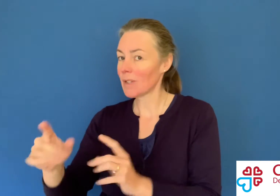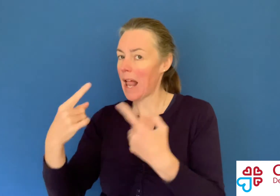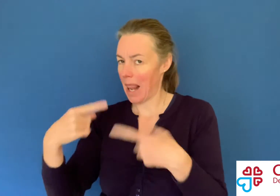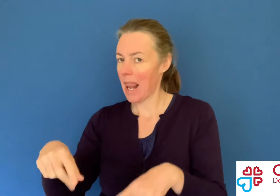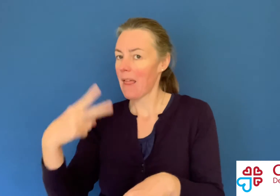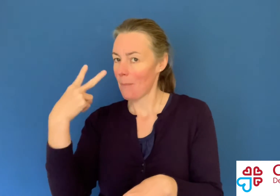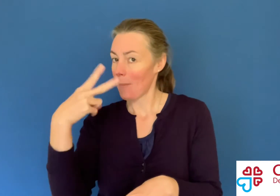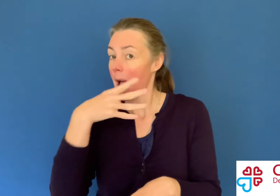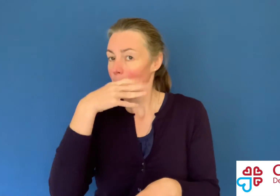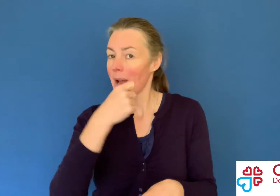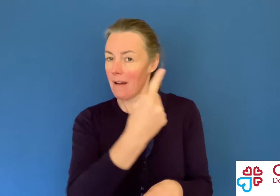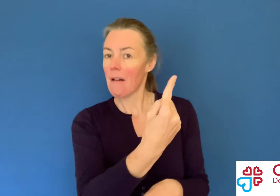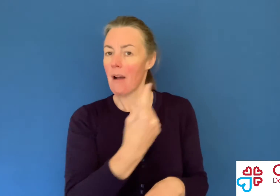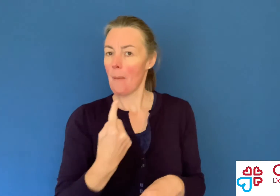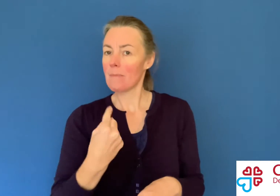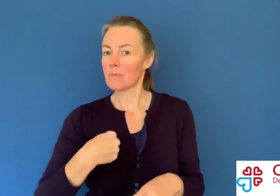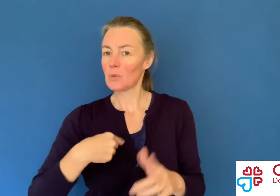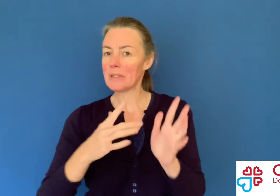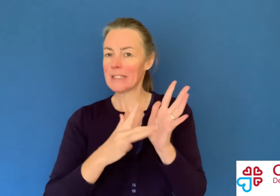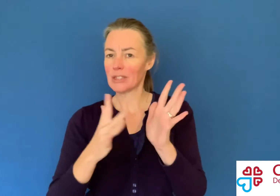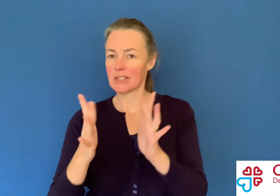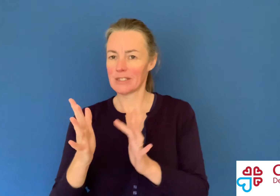and said, no, let the blind man come to me.